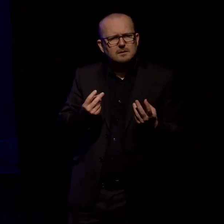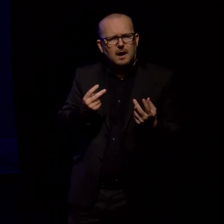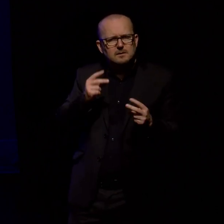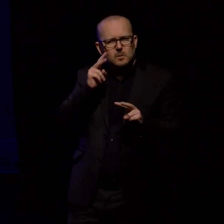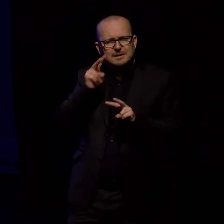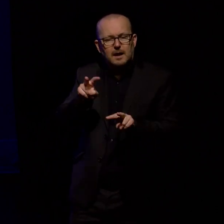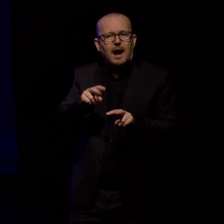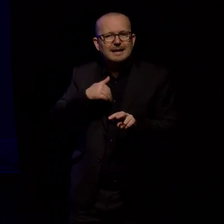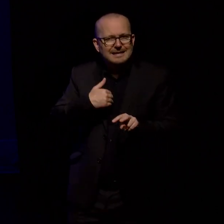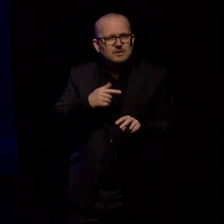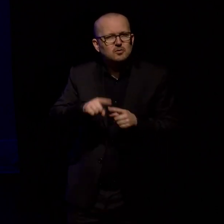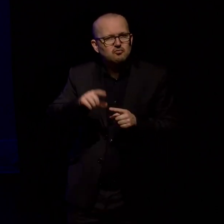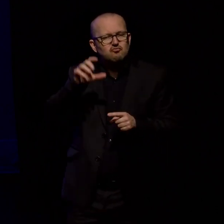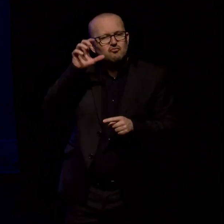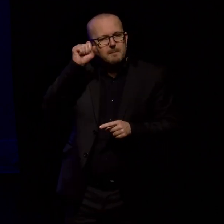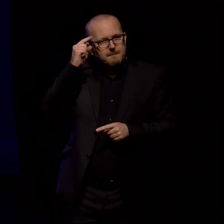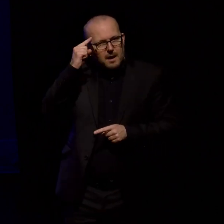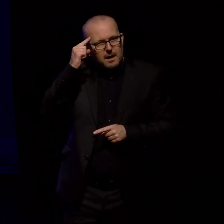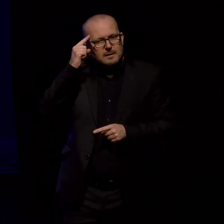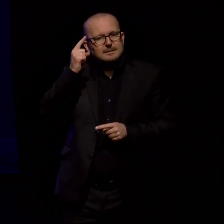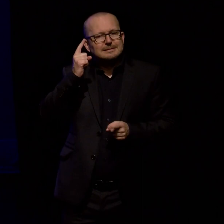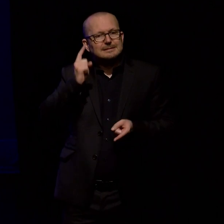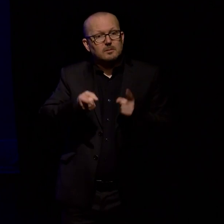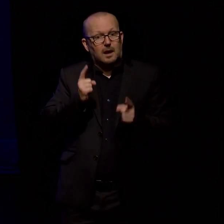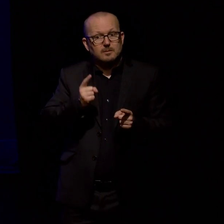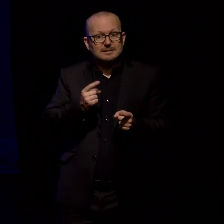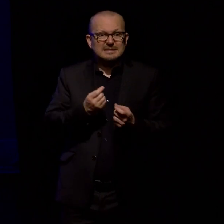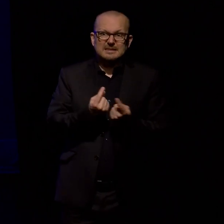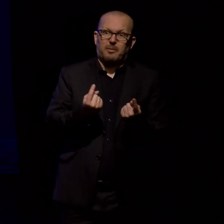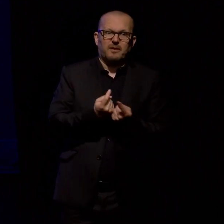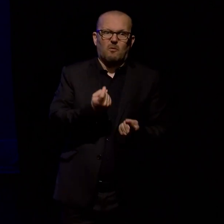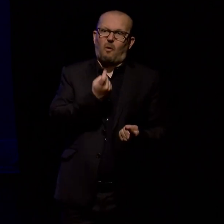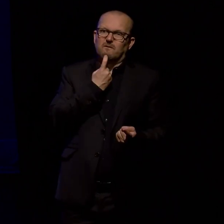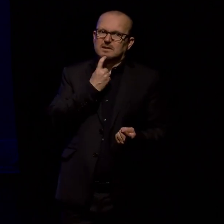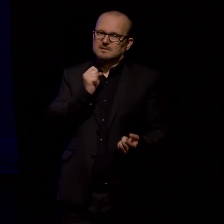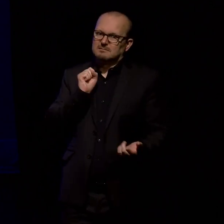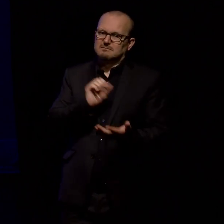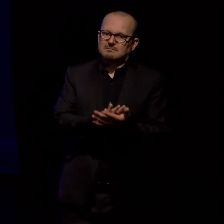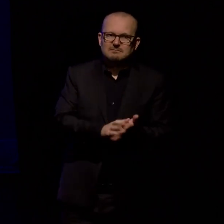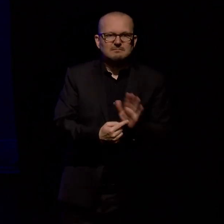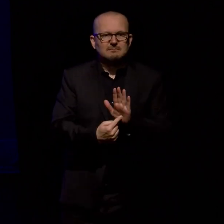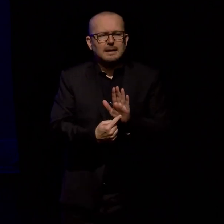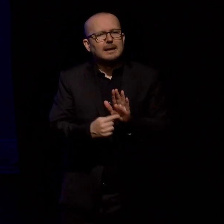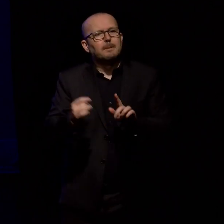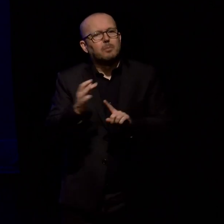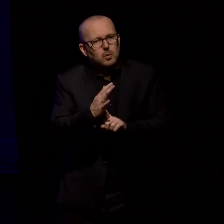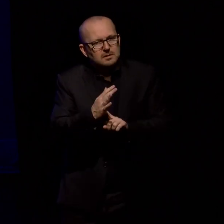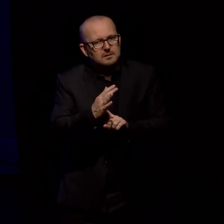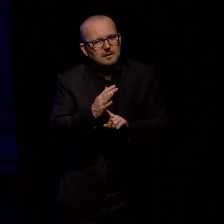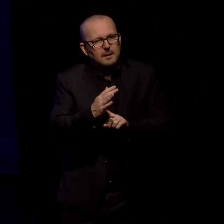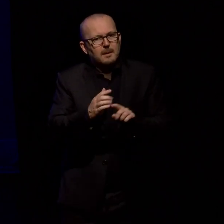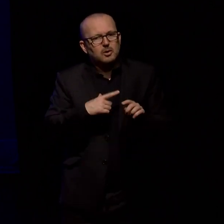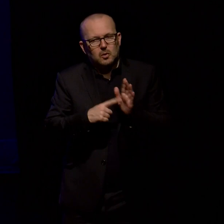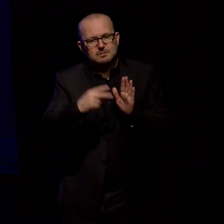to remember that sometimes putting something in that's obvious is actually really important because it's not obvious